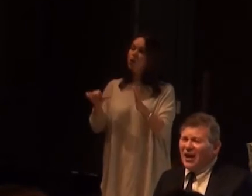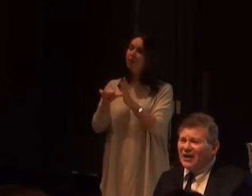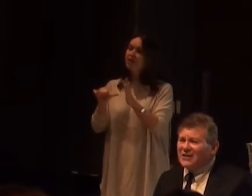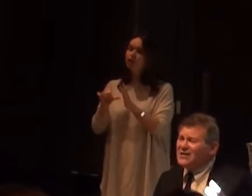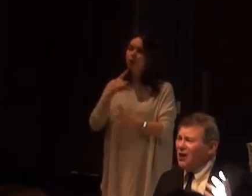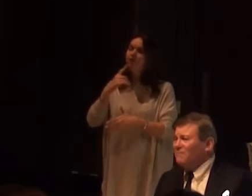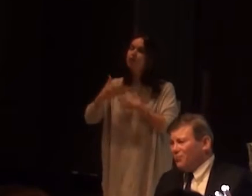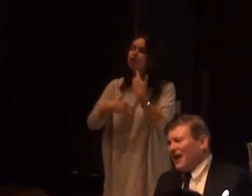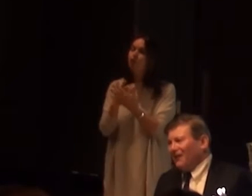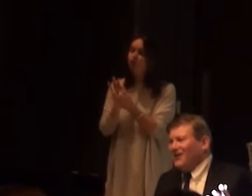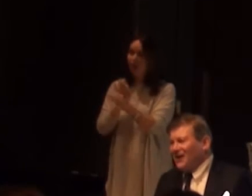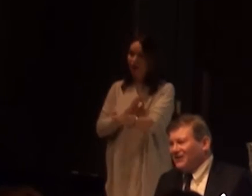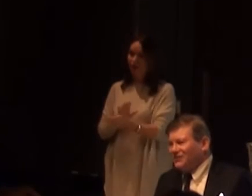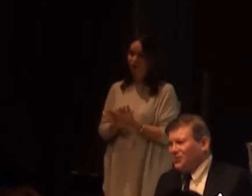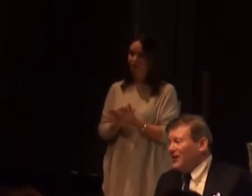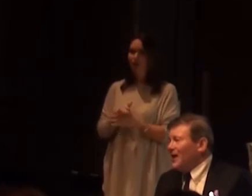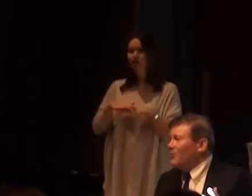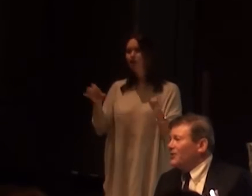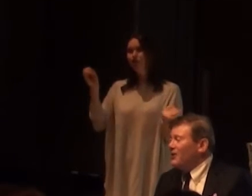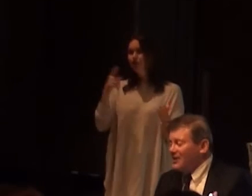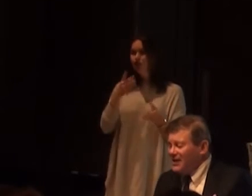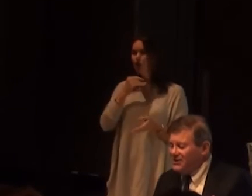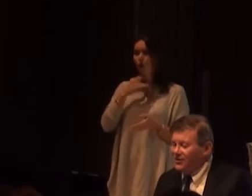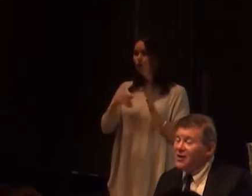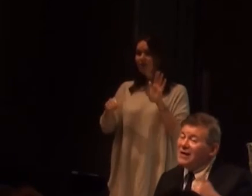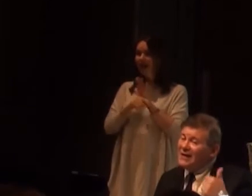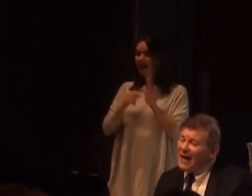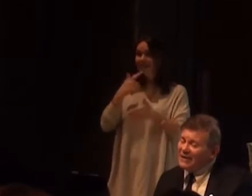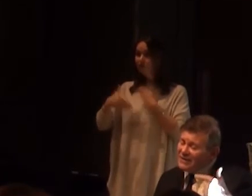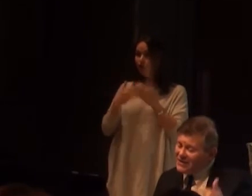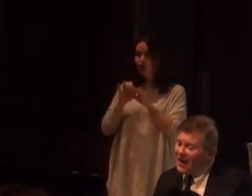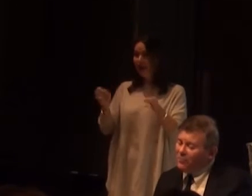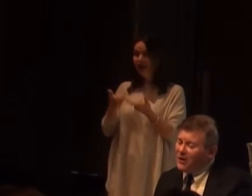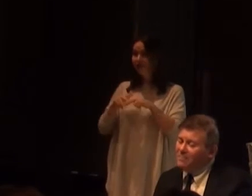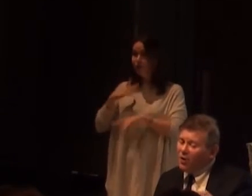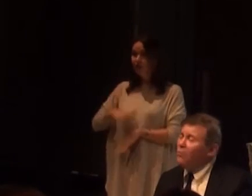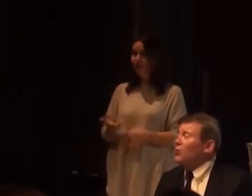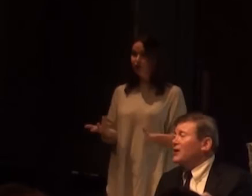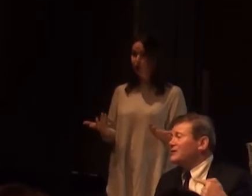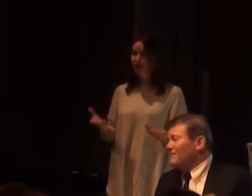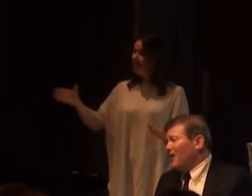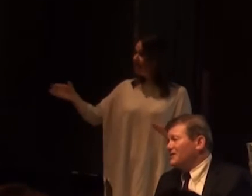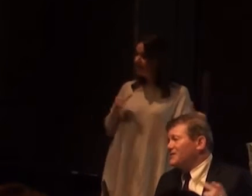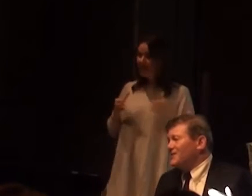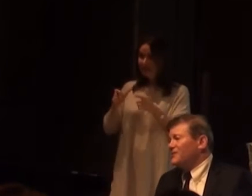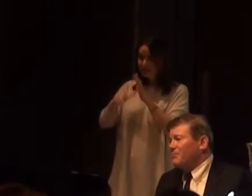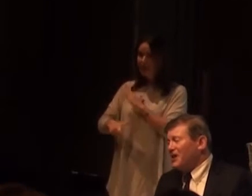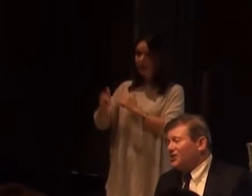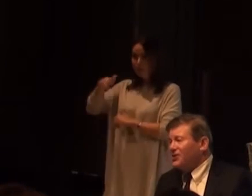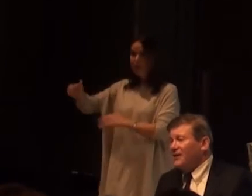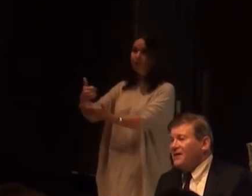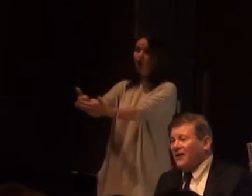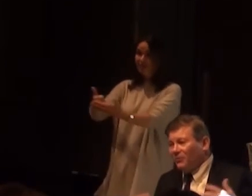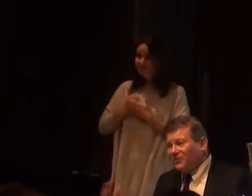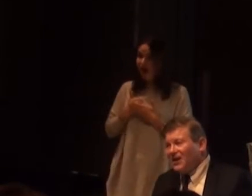storyline is. And don't put out a negative storyline where you don't need to. Get disabled people on board as advisers to the